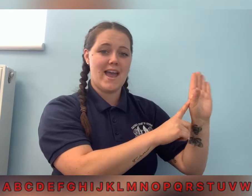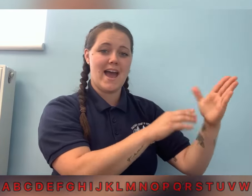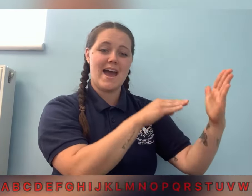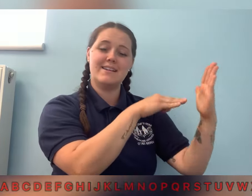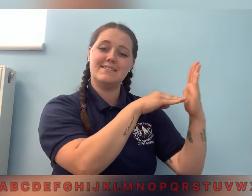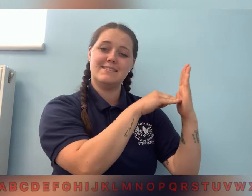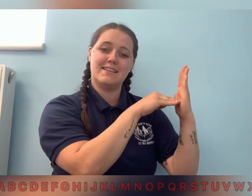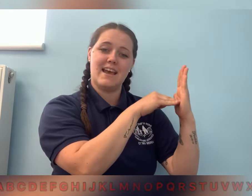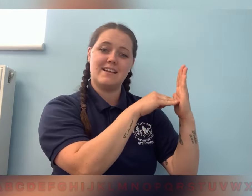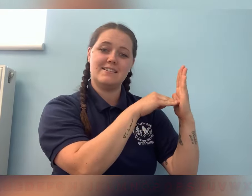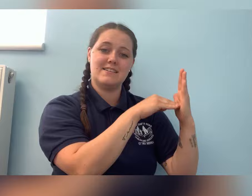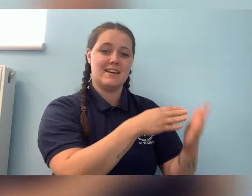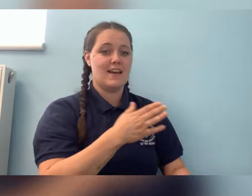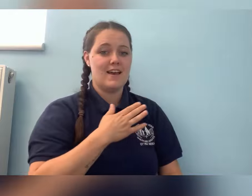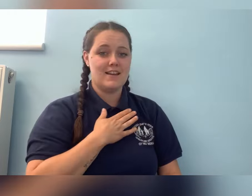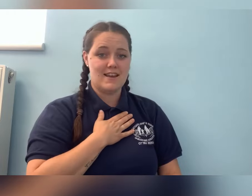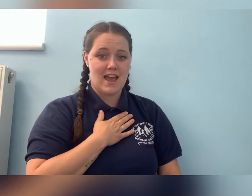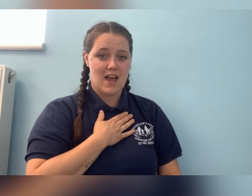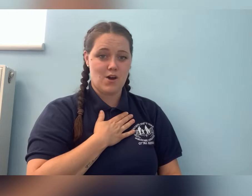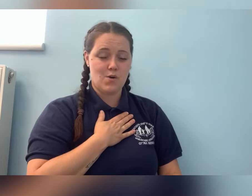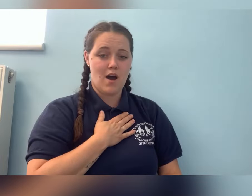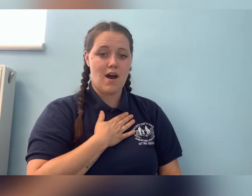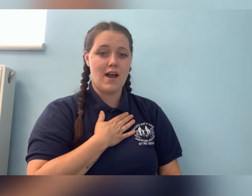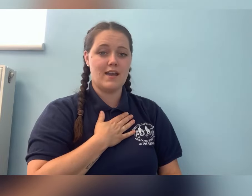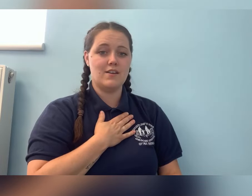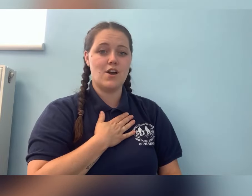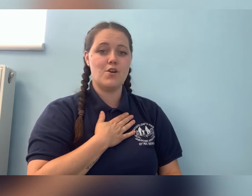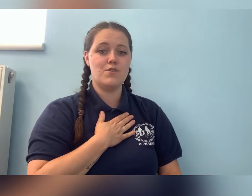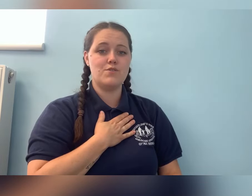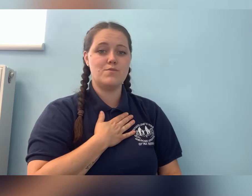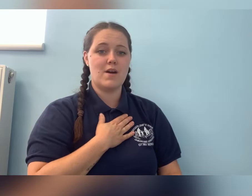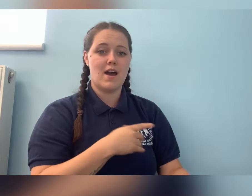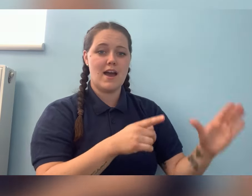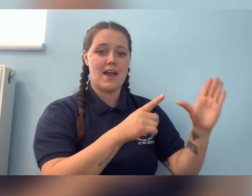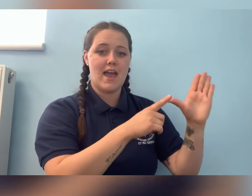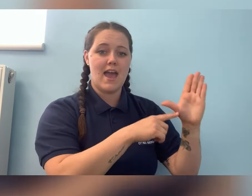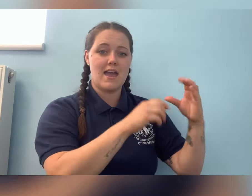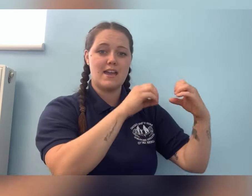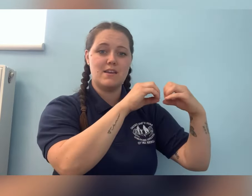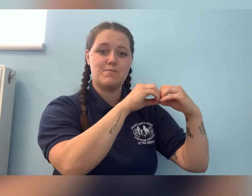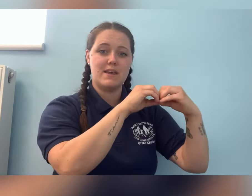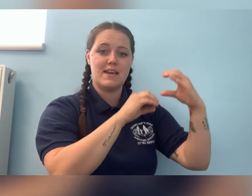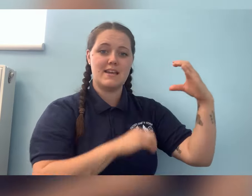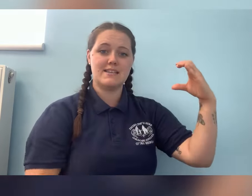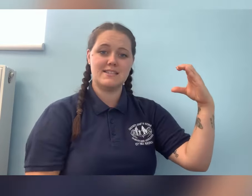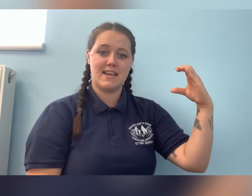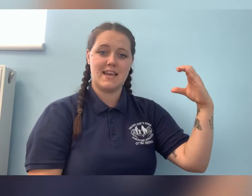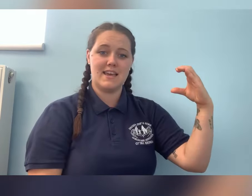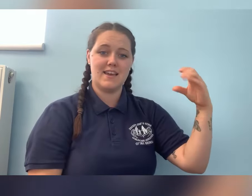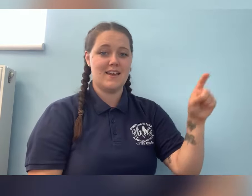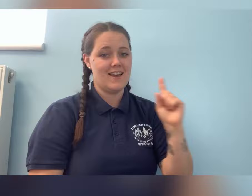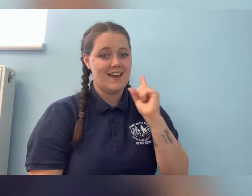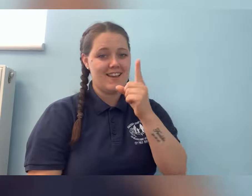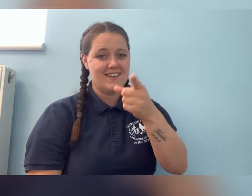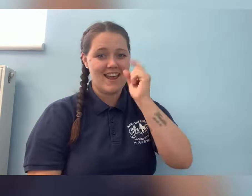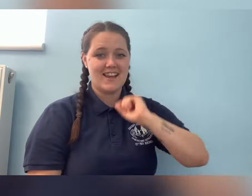and Z. Now I know my A, B, C, next